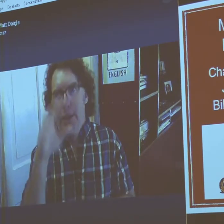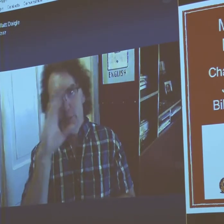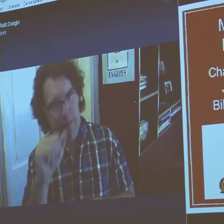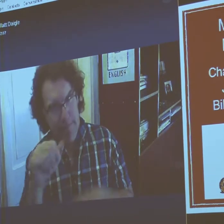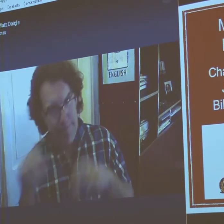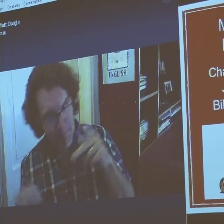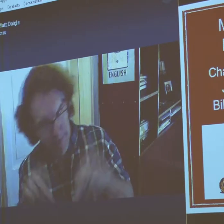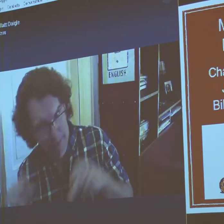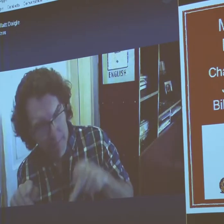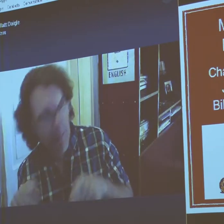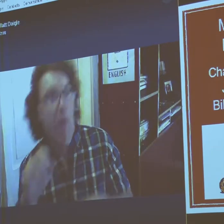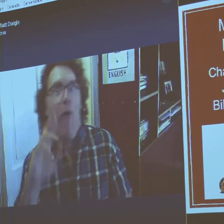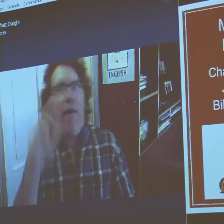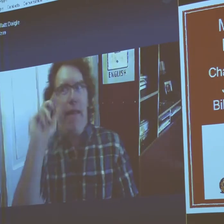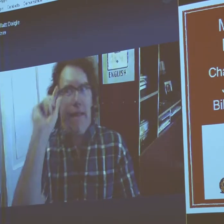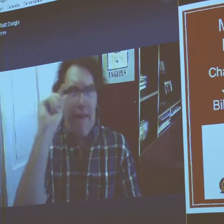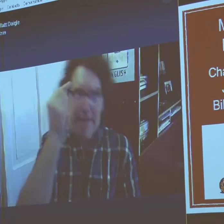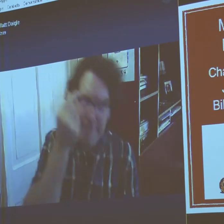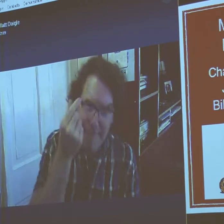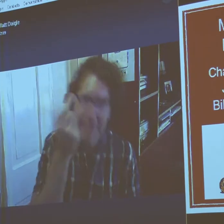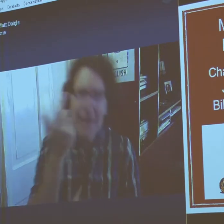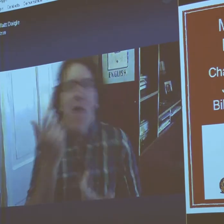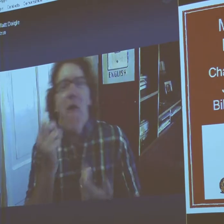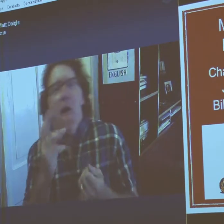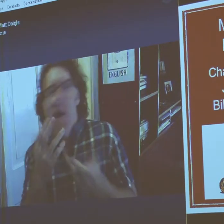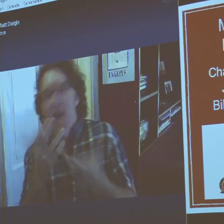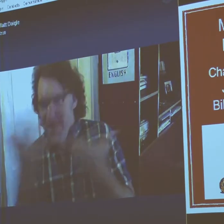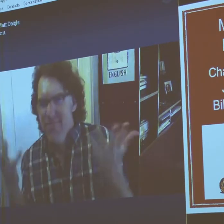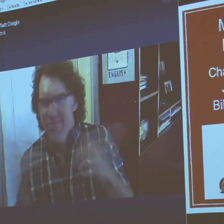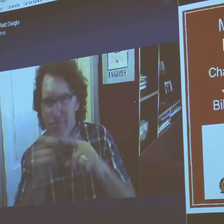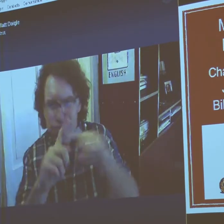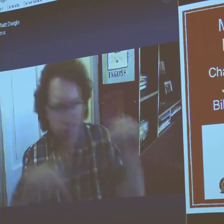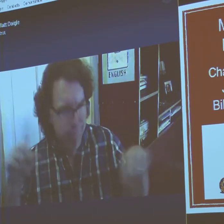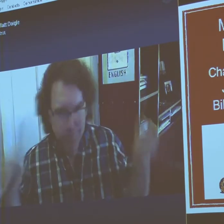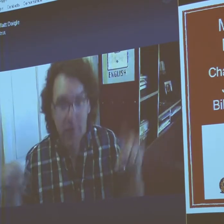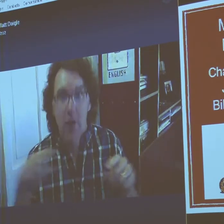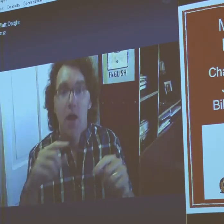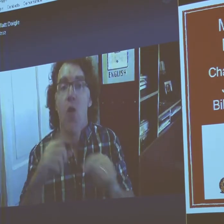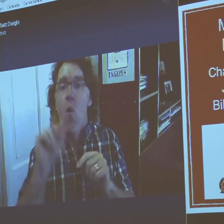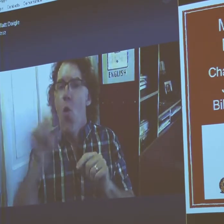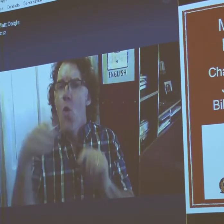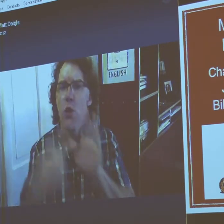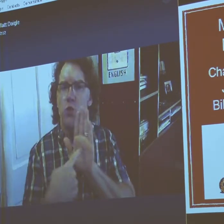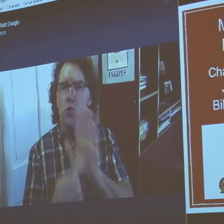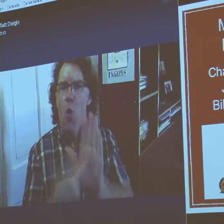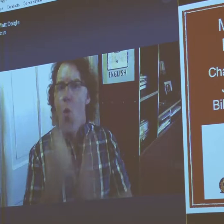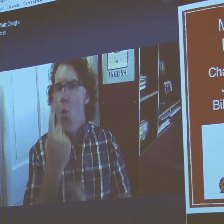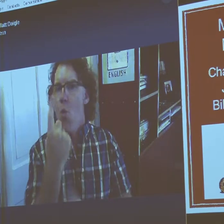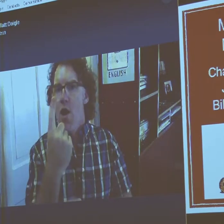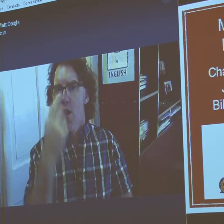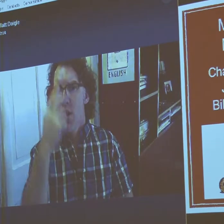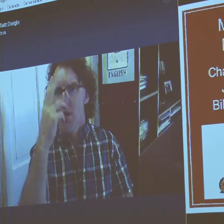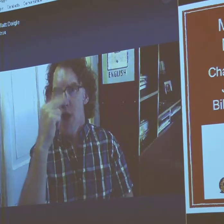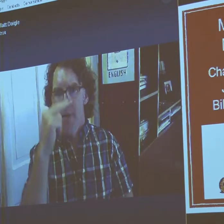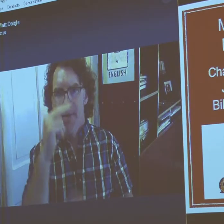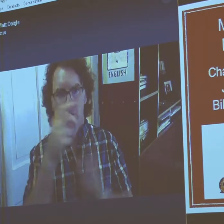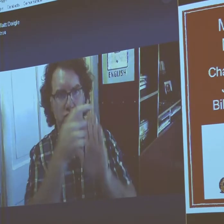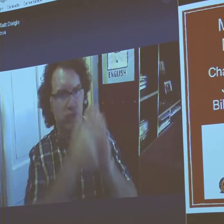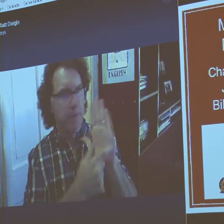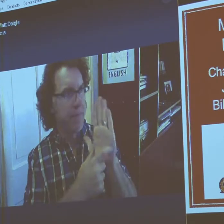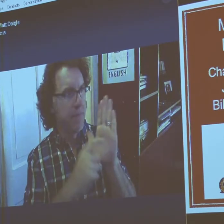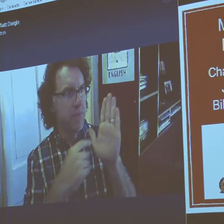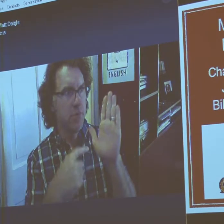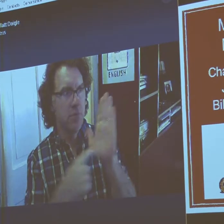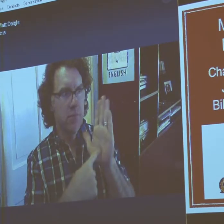people. Not attractive people. Outrageously goofy, ridiculous, absurd people. And he would just